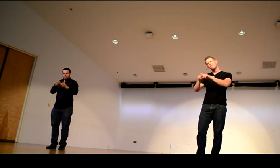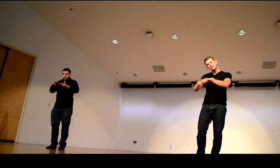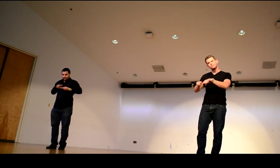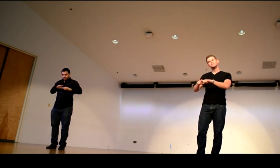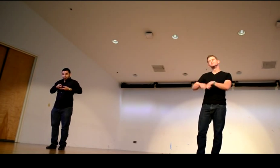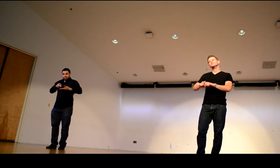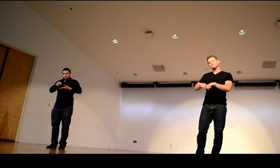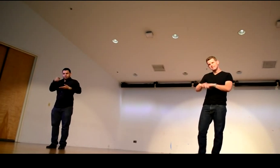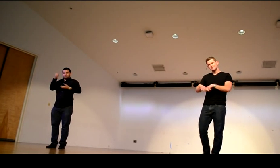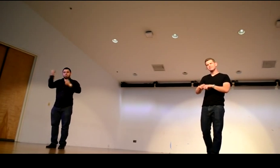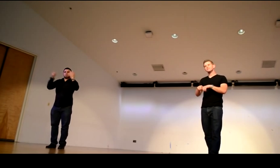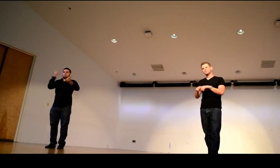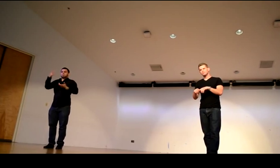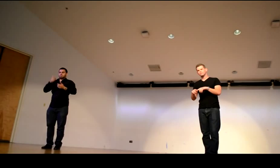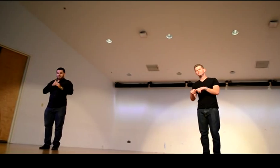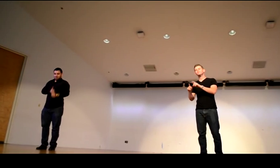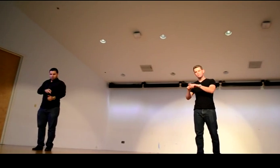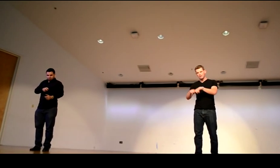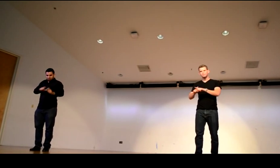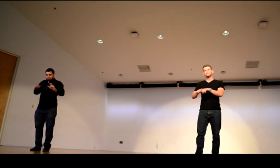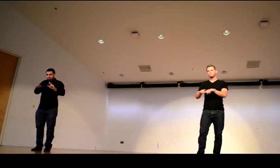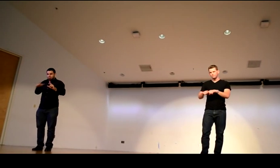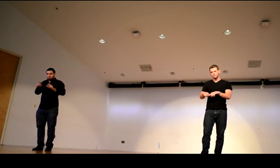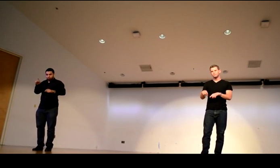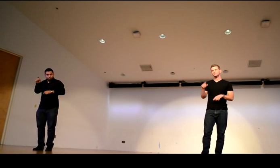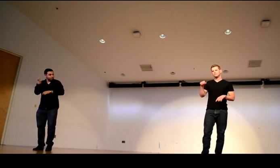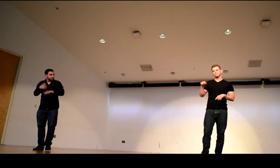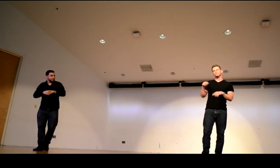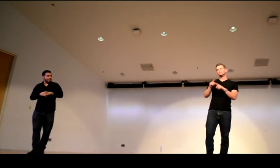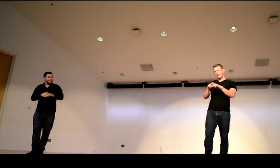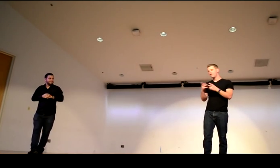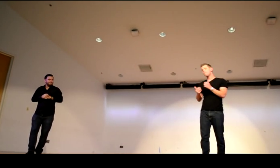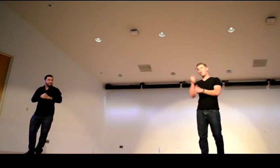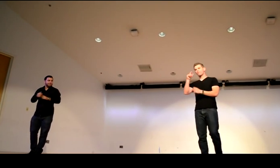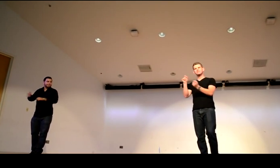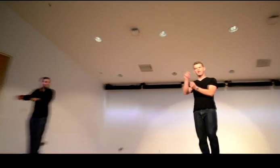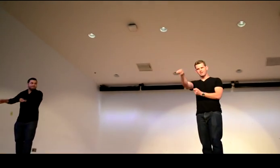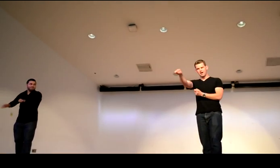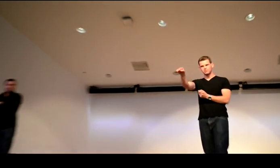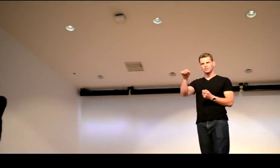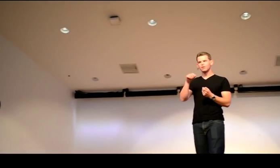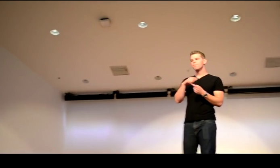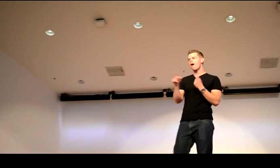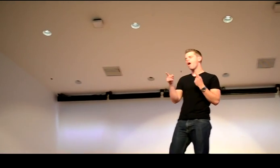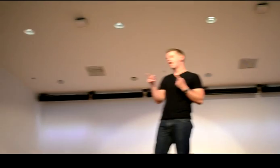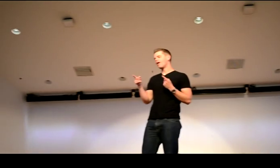sign it the way you would sign it usually like that's depends most of it is exact